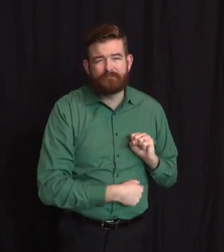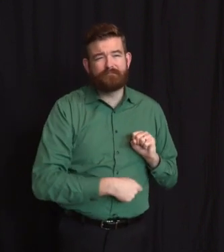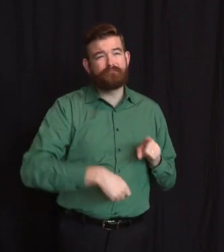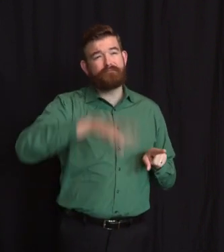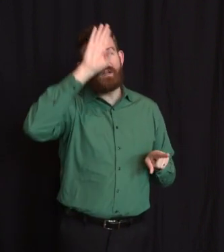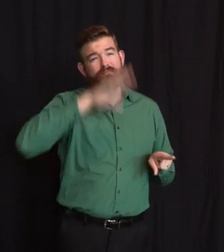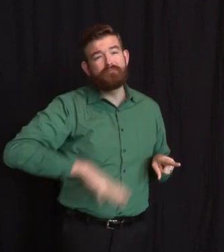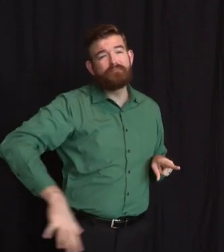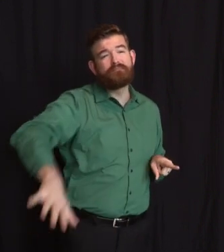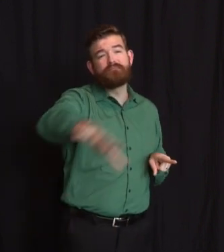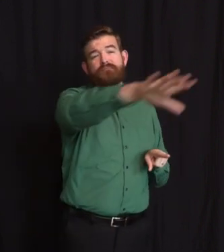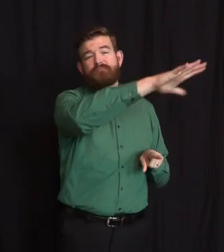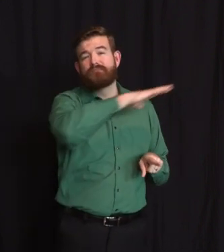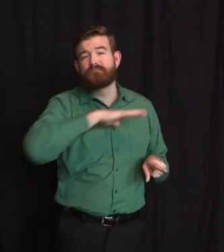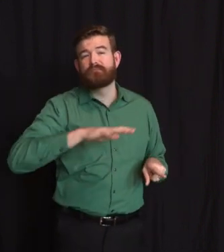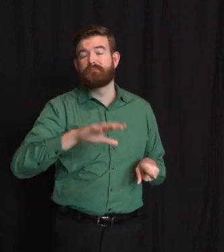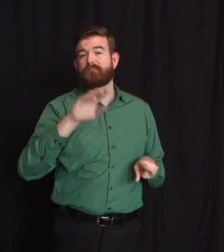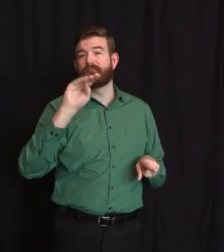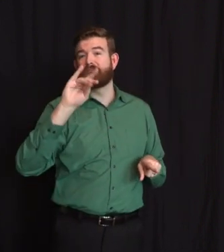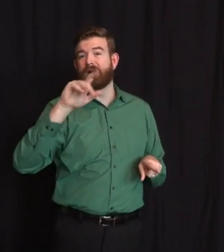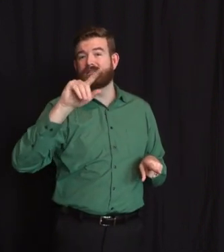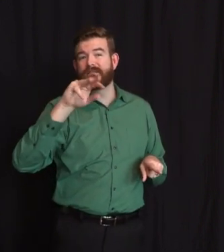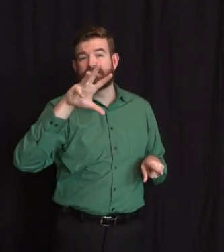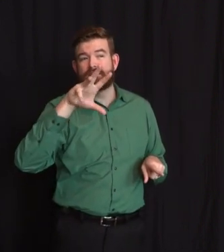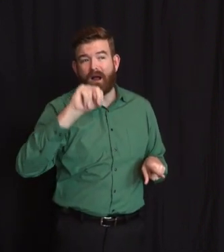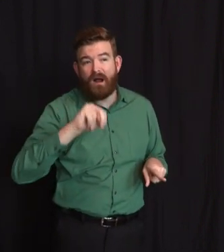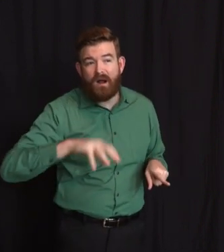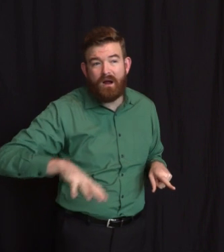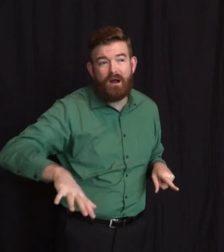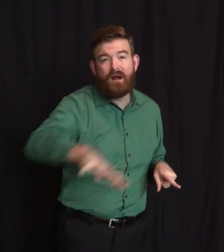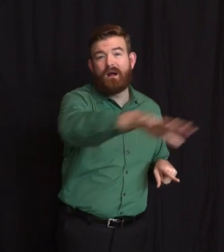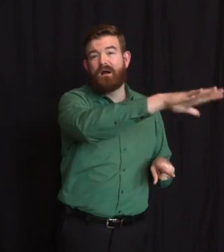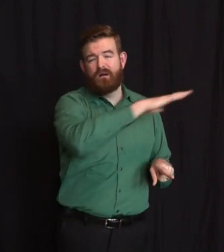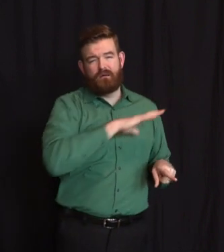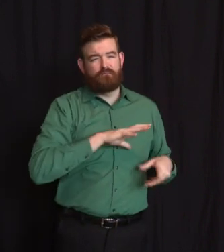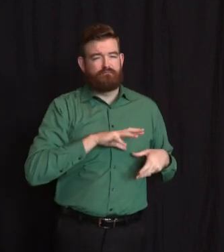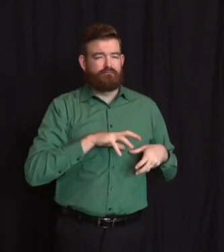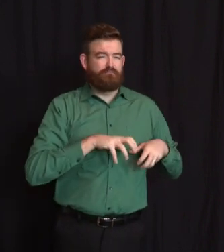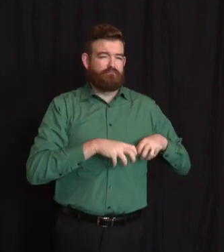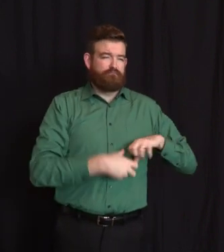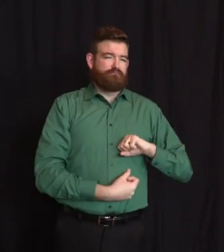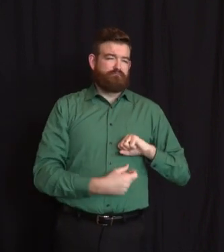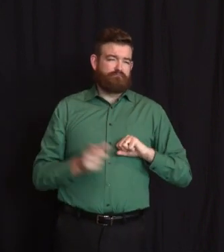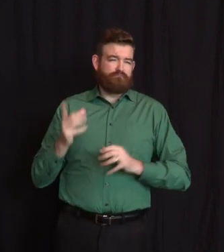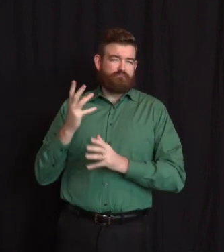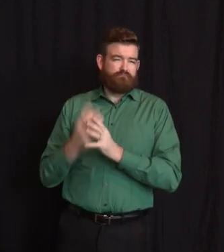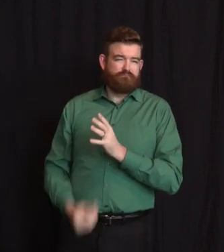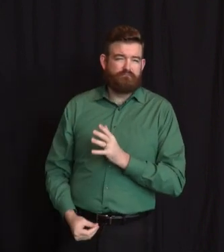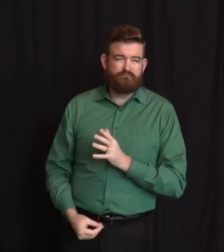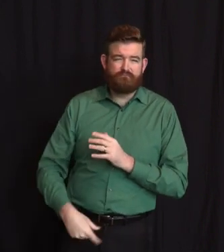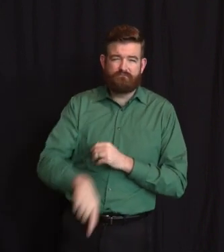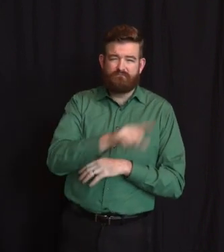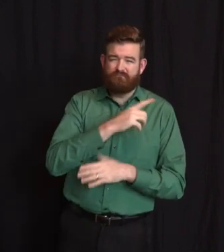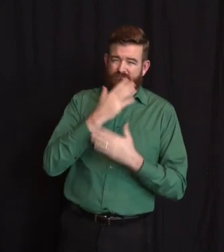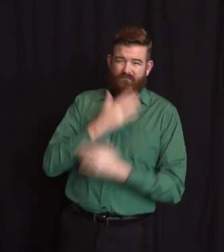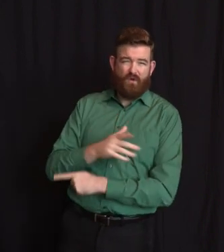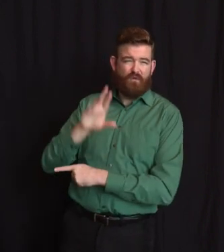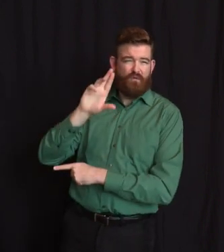a member. I thank Robert for his service to his community. His soul and memories are in our thoughts and